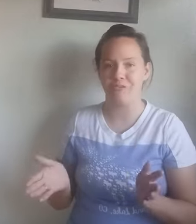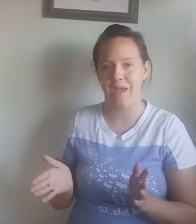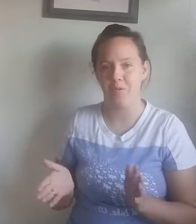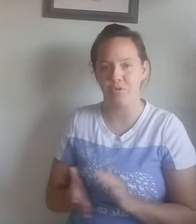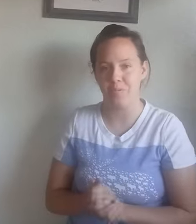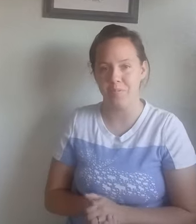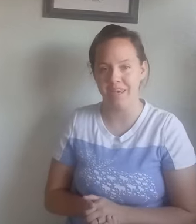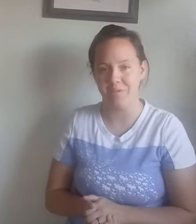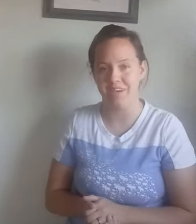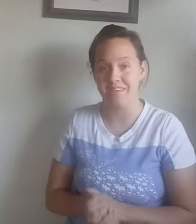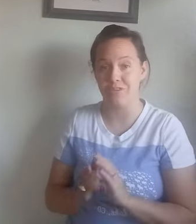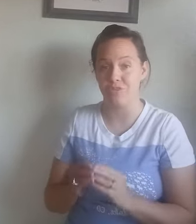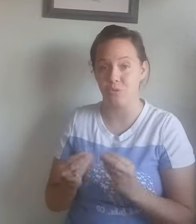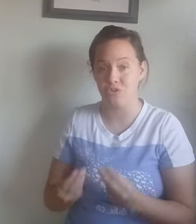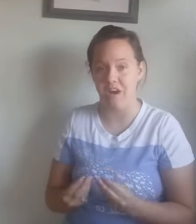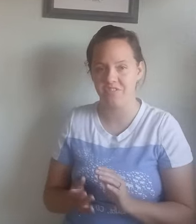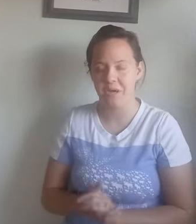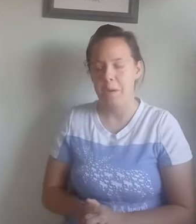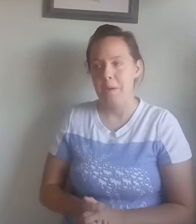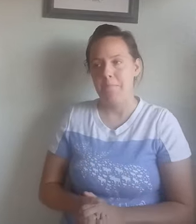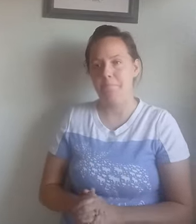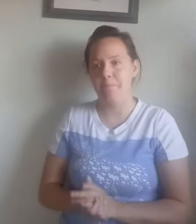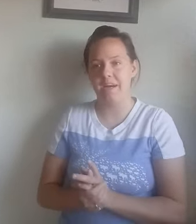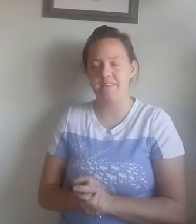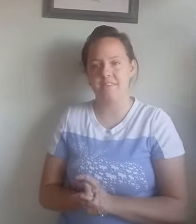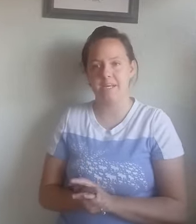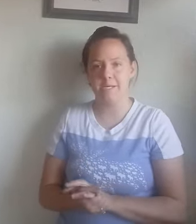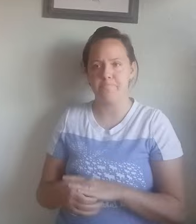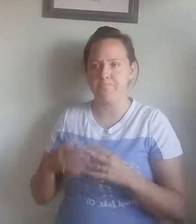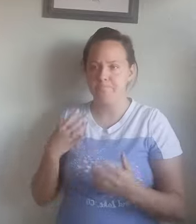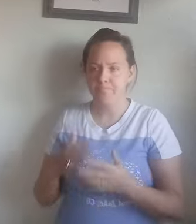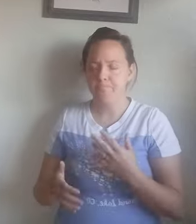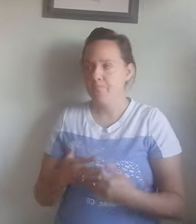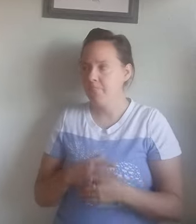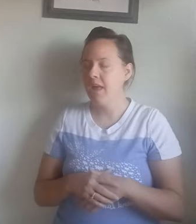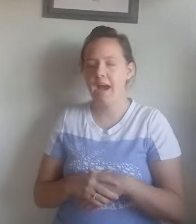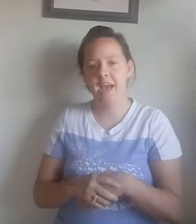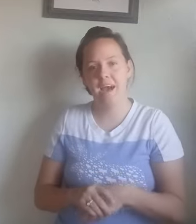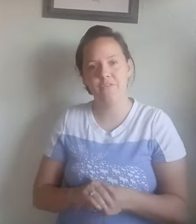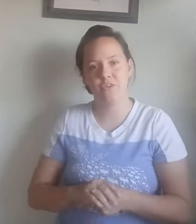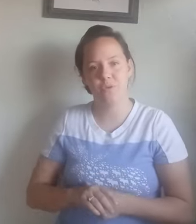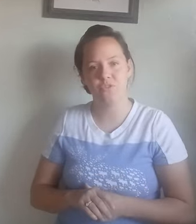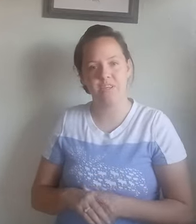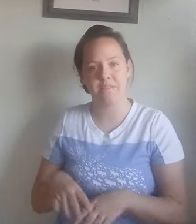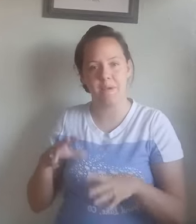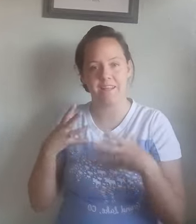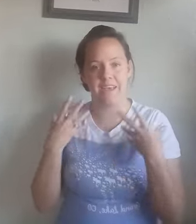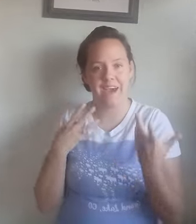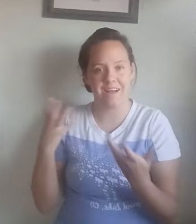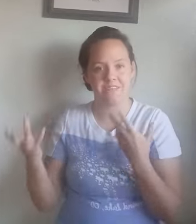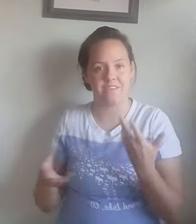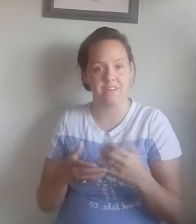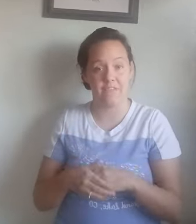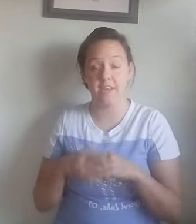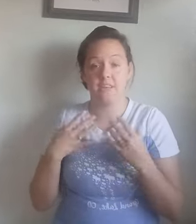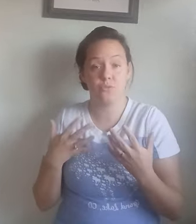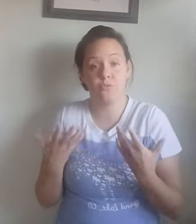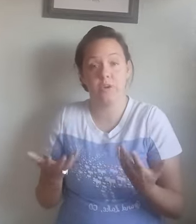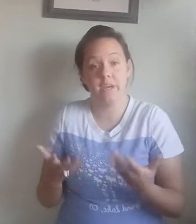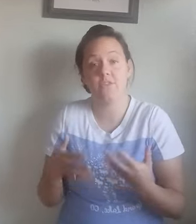for amigurumi making because it's so soft, but, um, I have used it to make like hats and stuff and it's very, it's